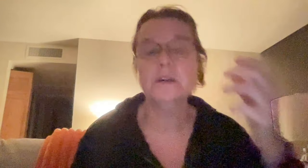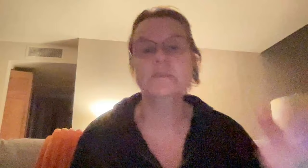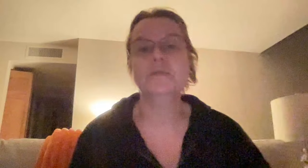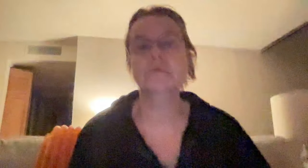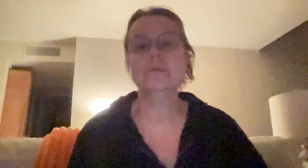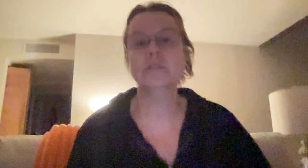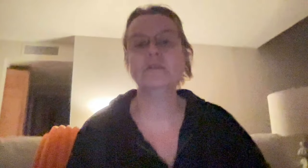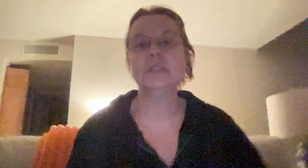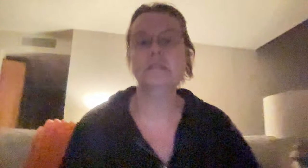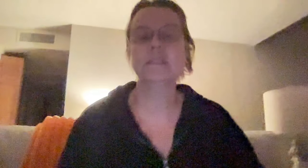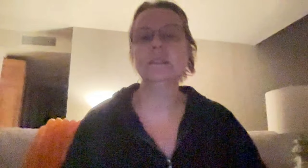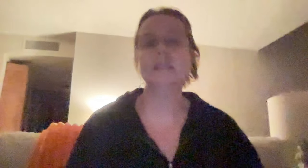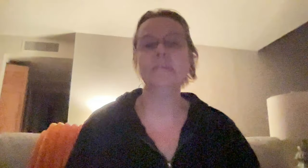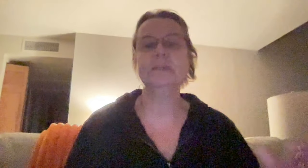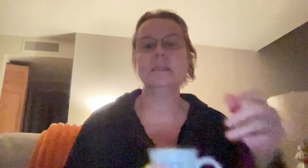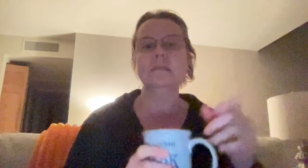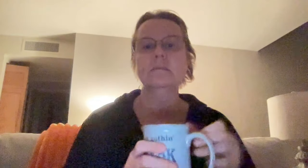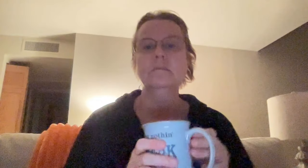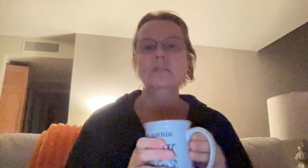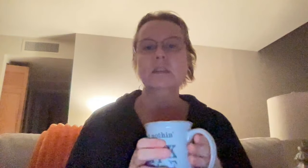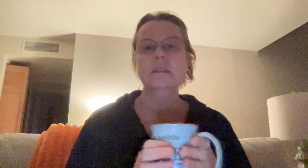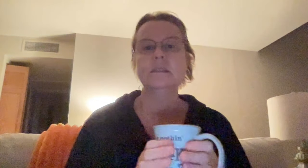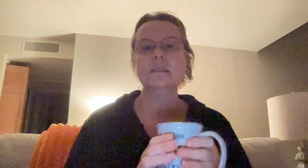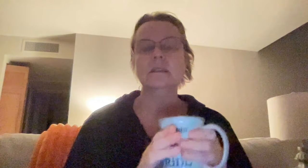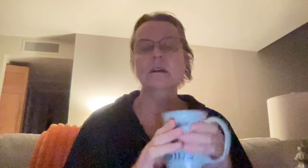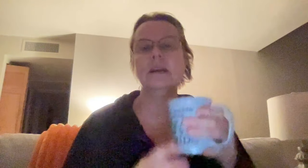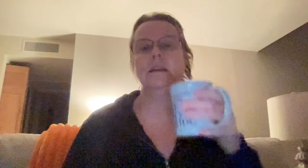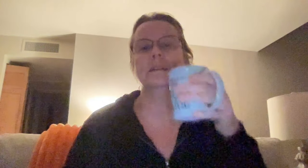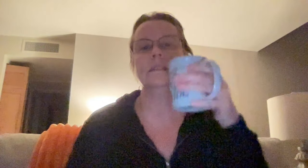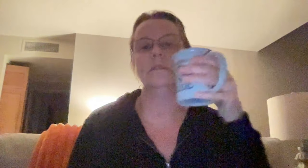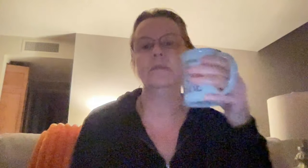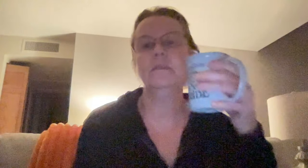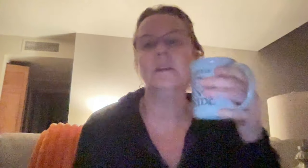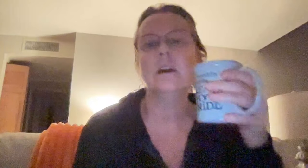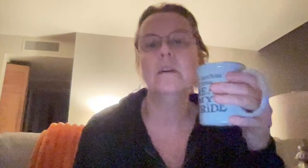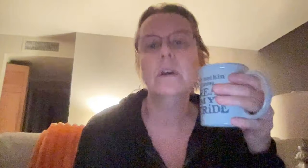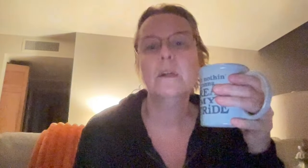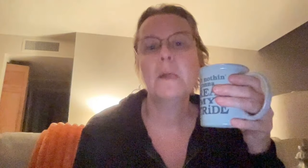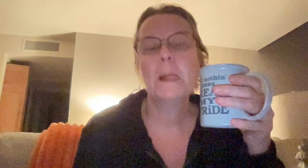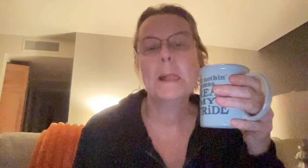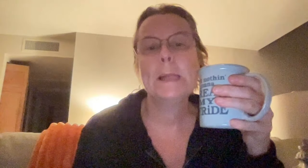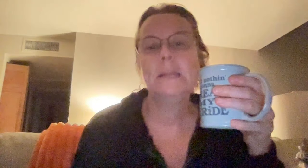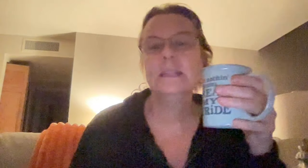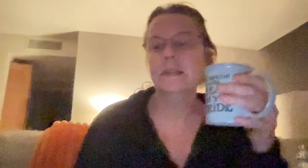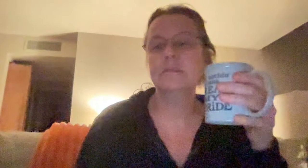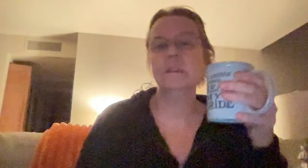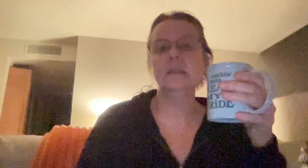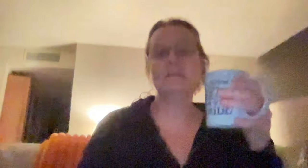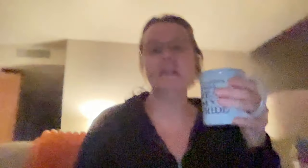jump to solutions and steps and checklists and all that kind of stuff, you know, and that's not really, I mean,